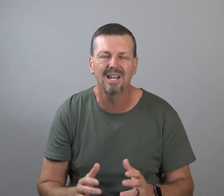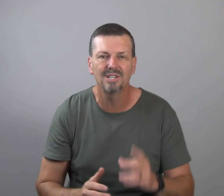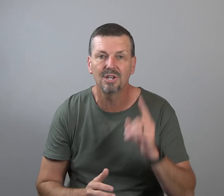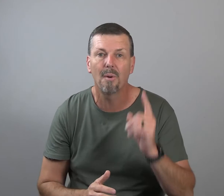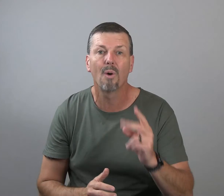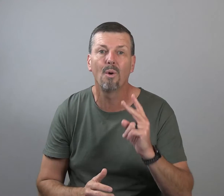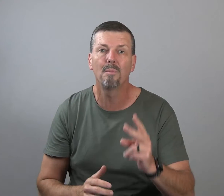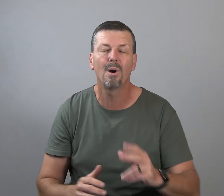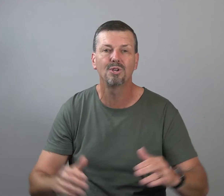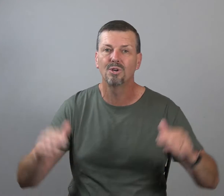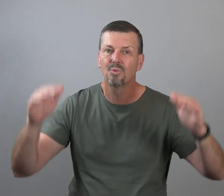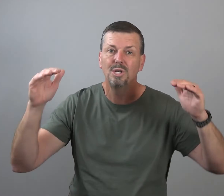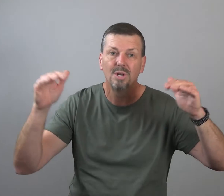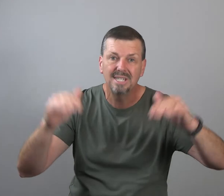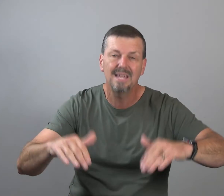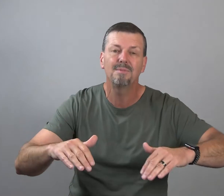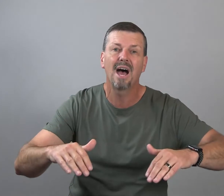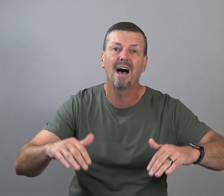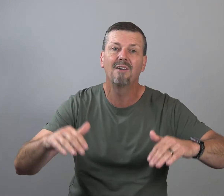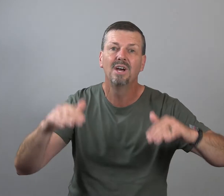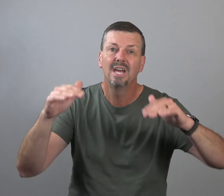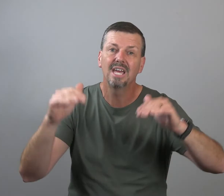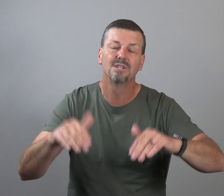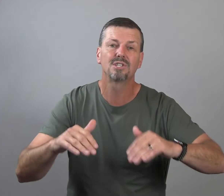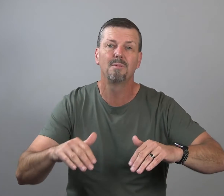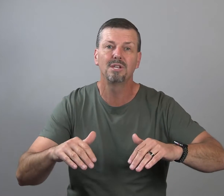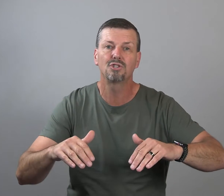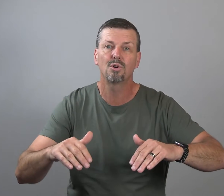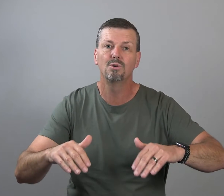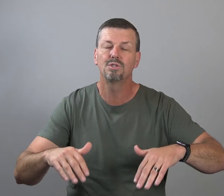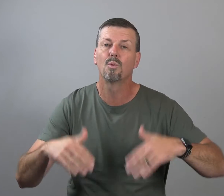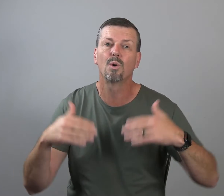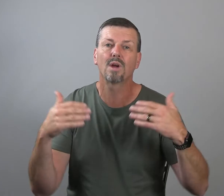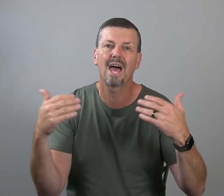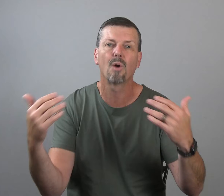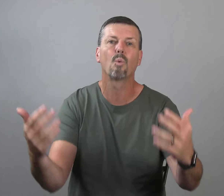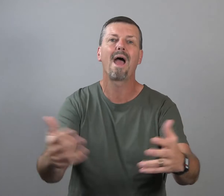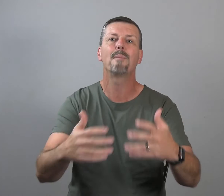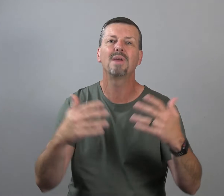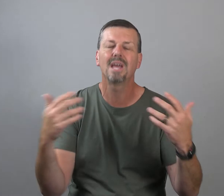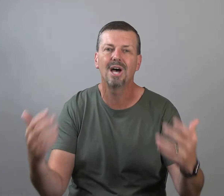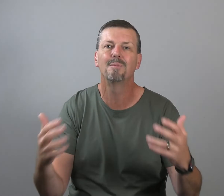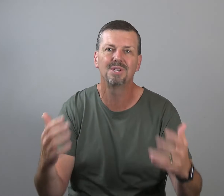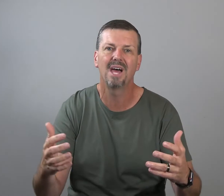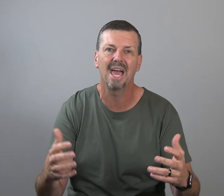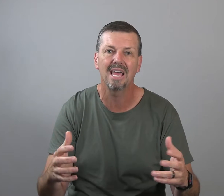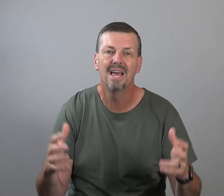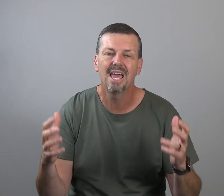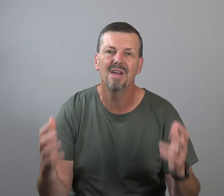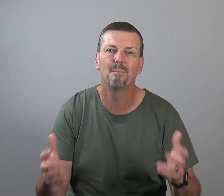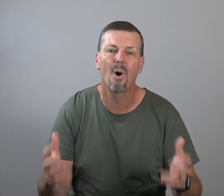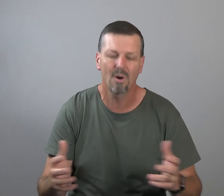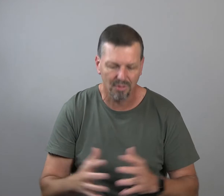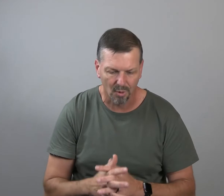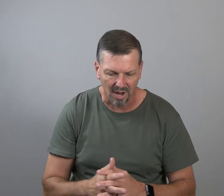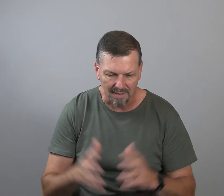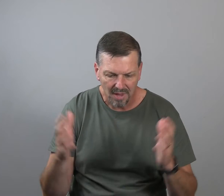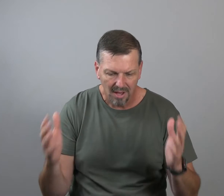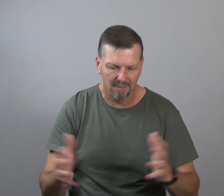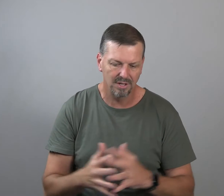and listen to part one and part two, because we do a deep dive into some of these truths that we're kind of wrapping up today in part three of